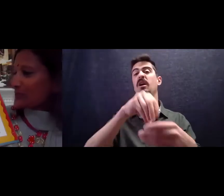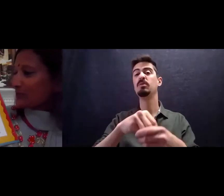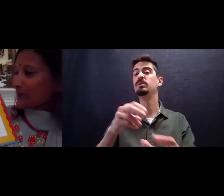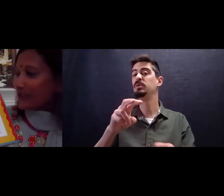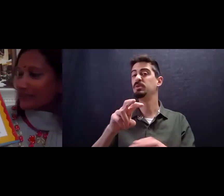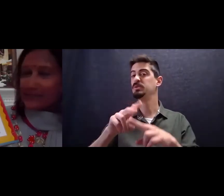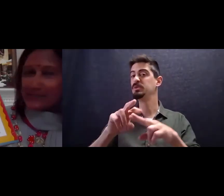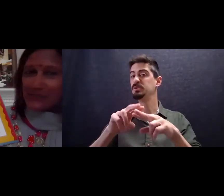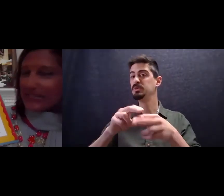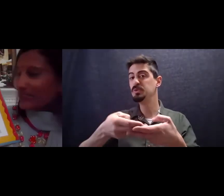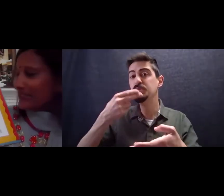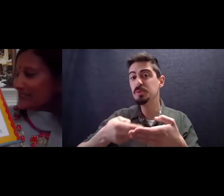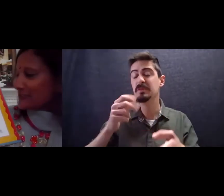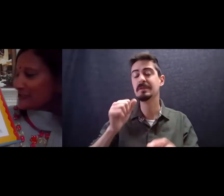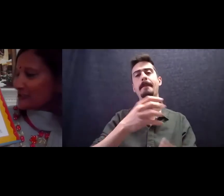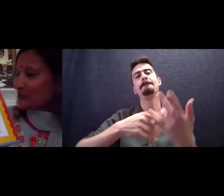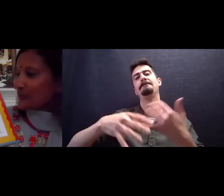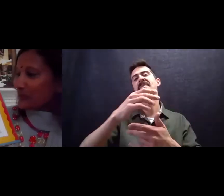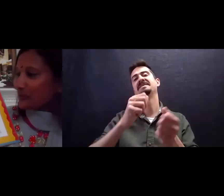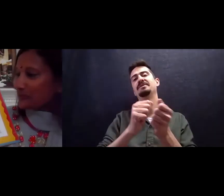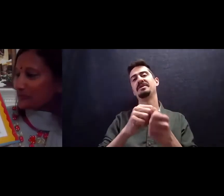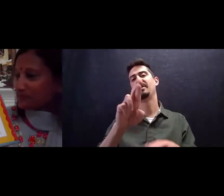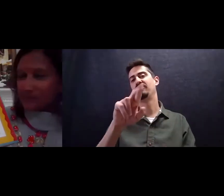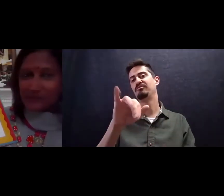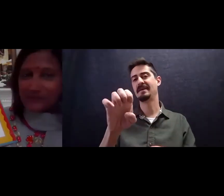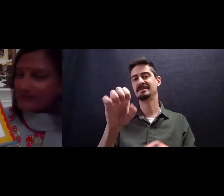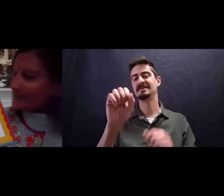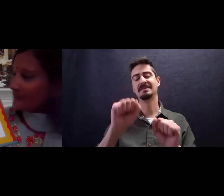be mixed with rice to make it easier to scoop up